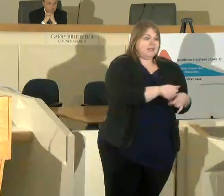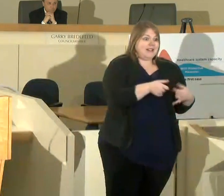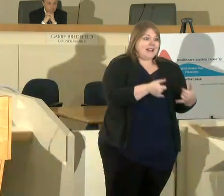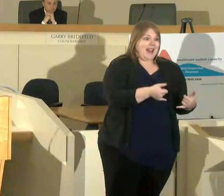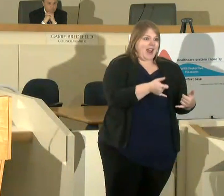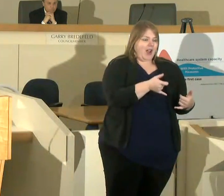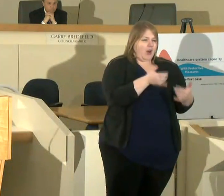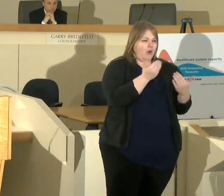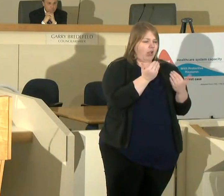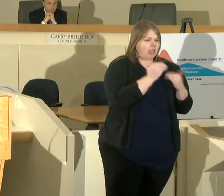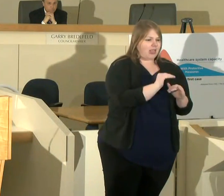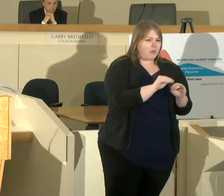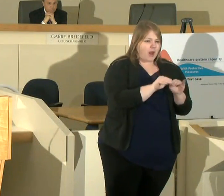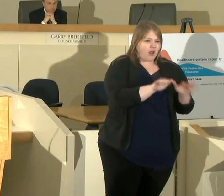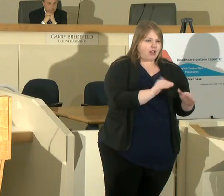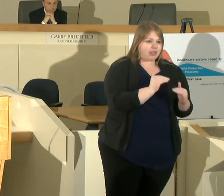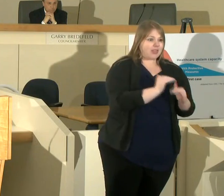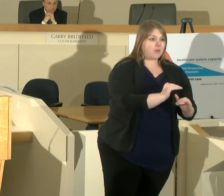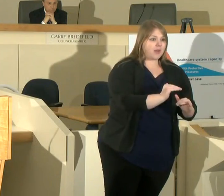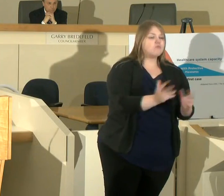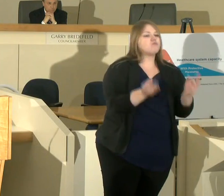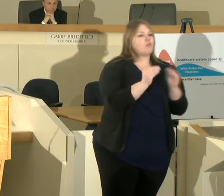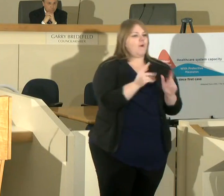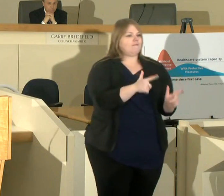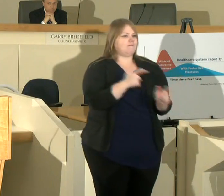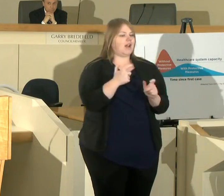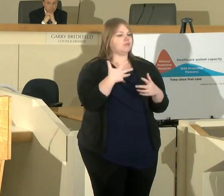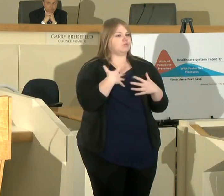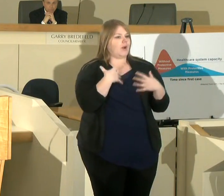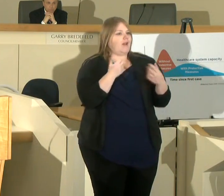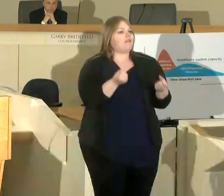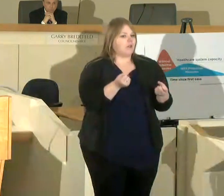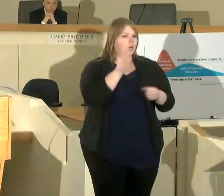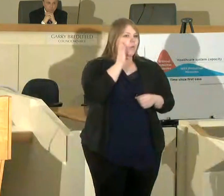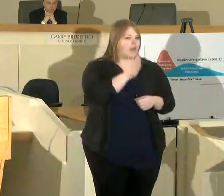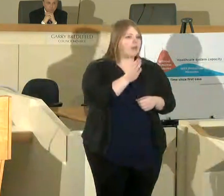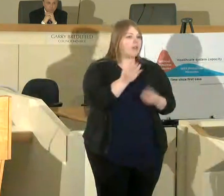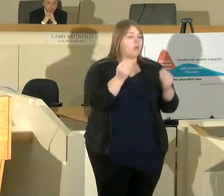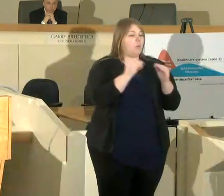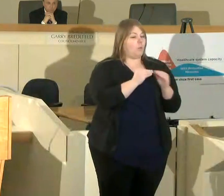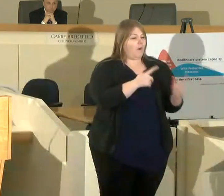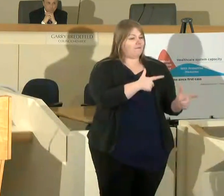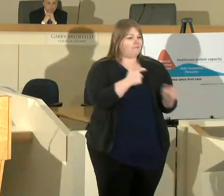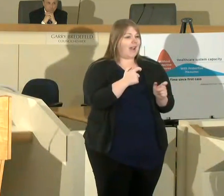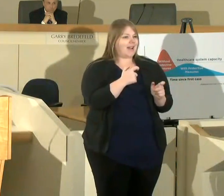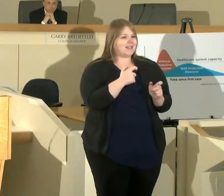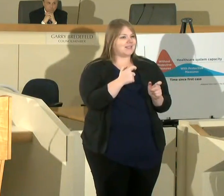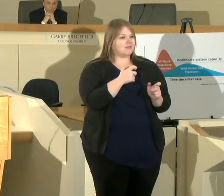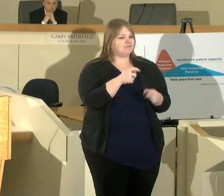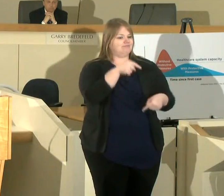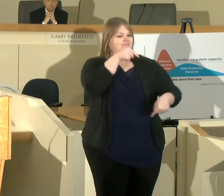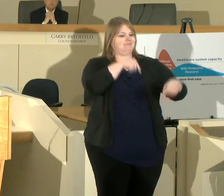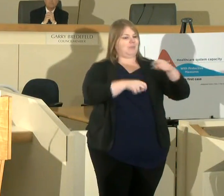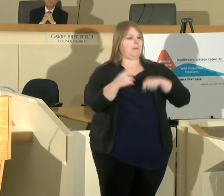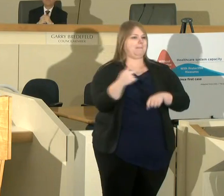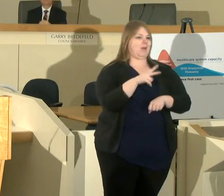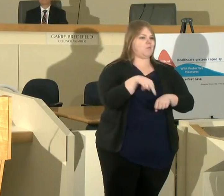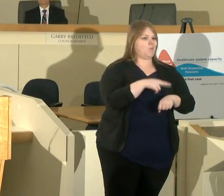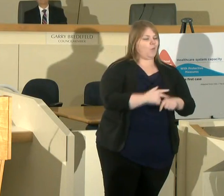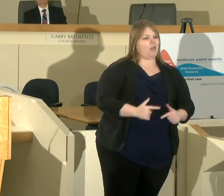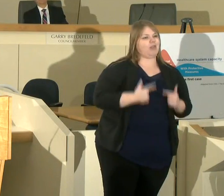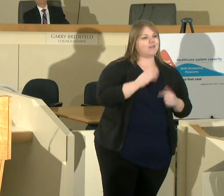the faster we'll be able to recover and the faster we will be able to return to normal lives